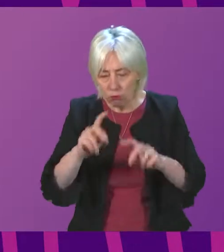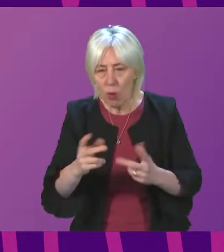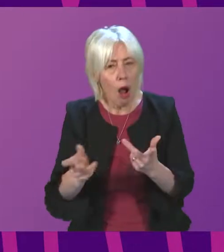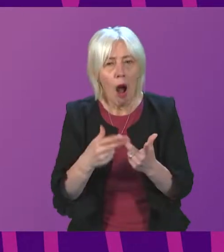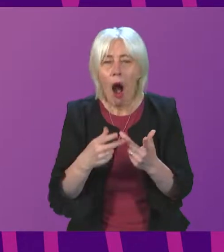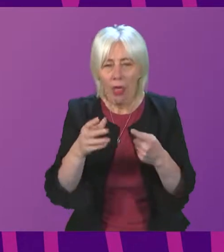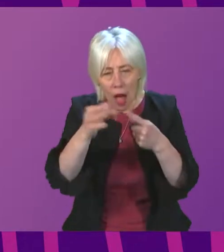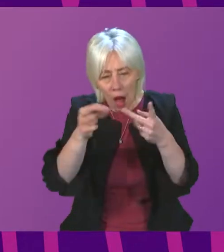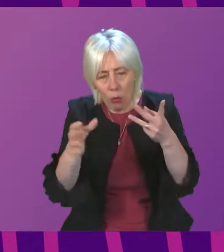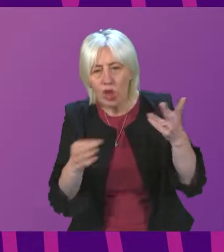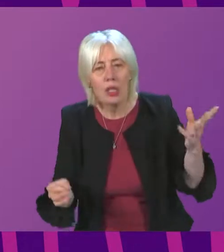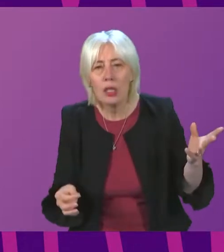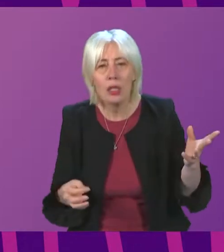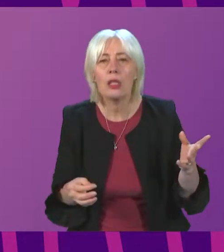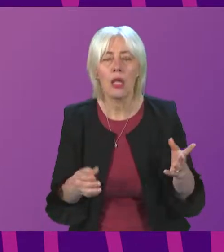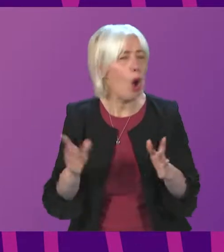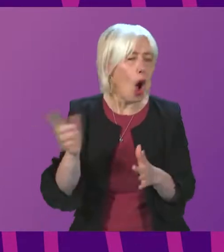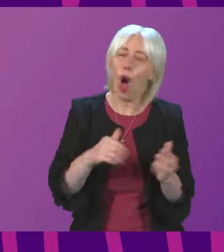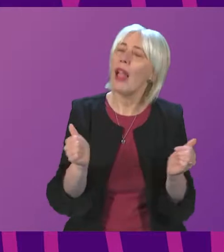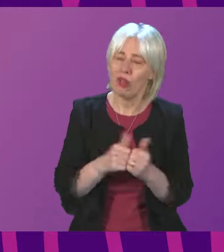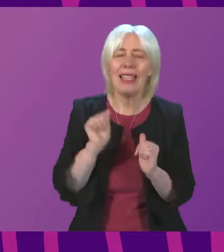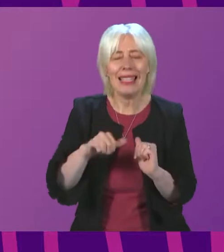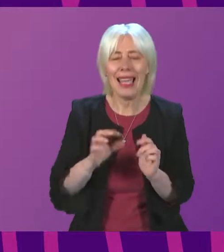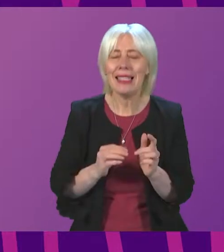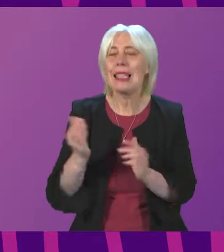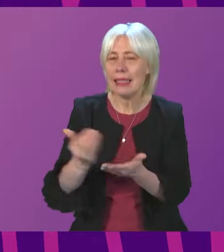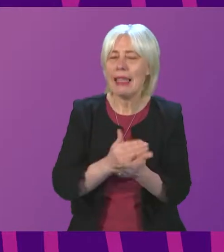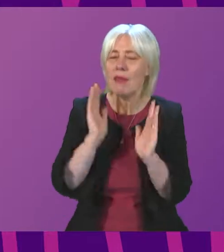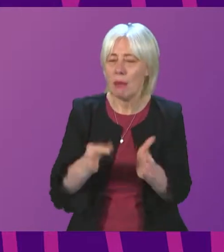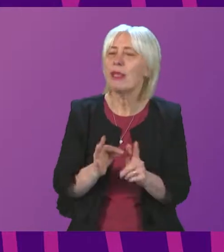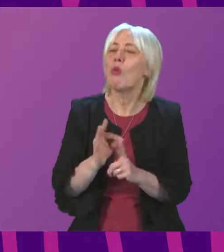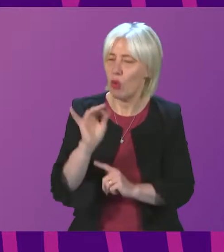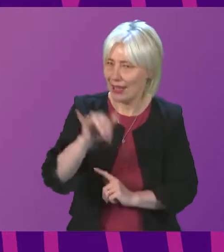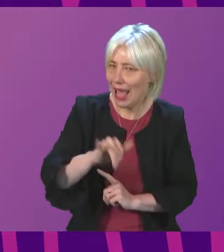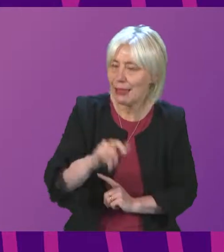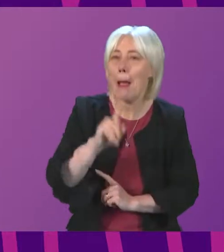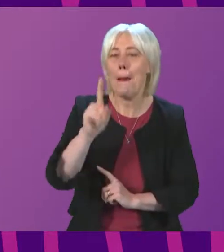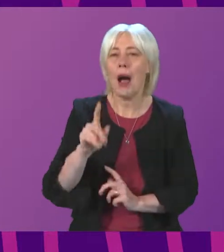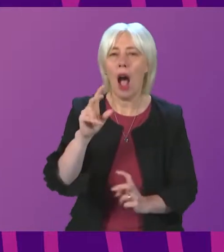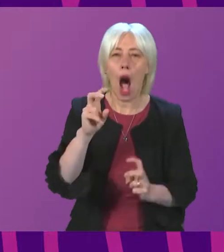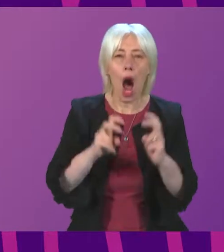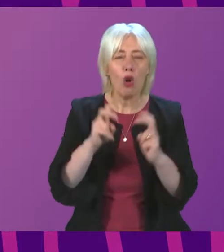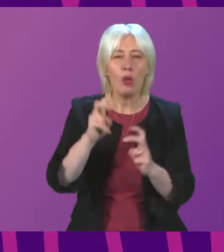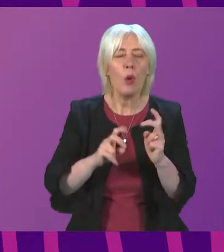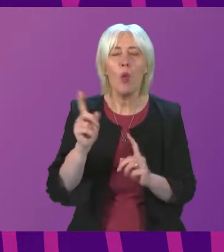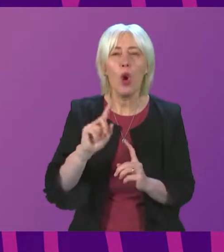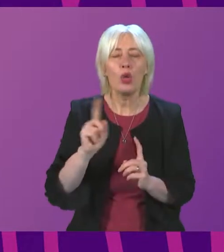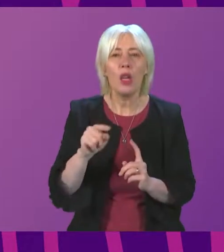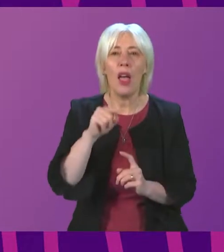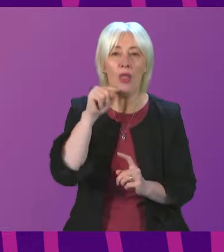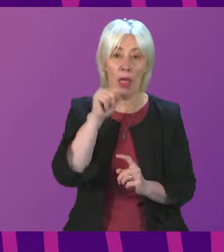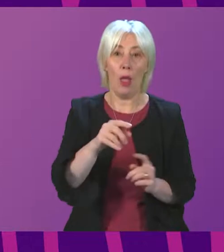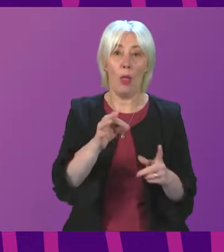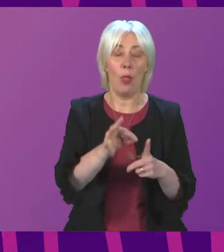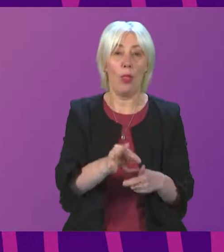nobody's arguing that we don't need to improve safety, but what was being argued was that these